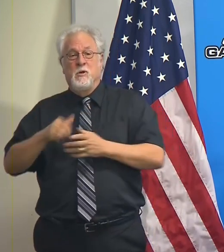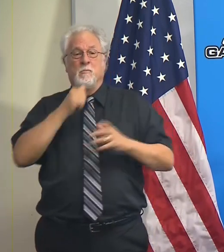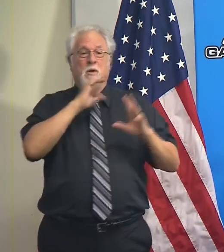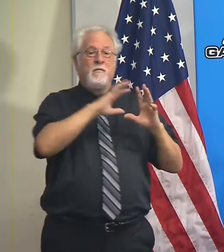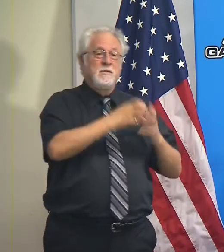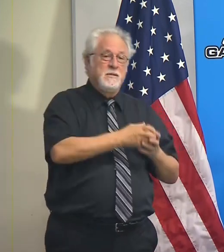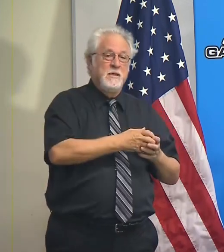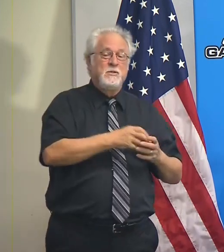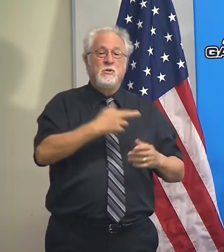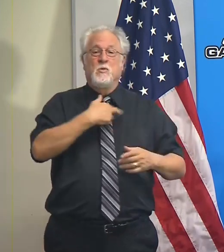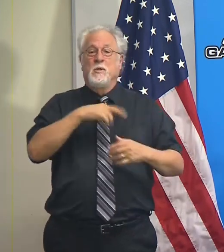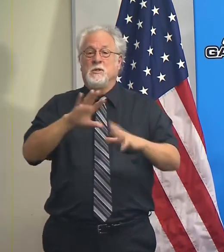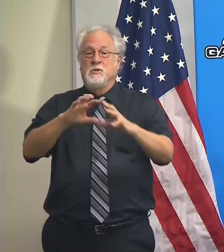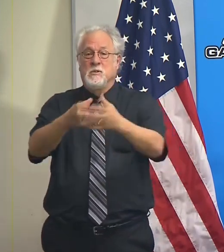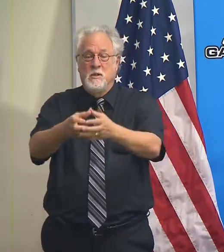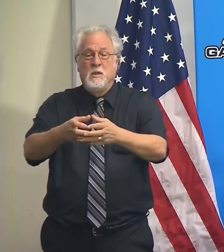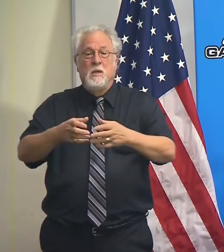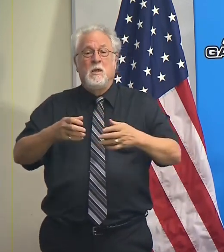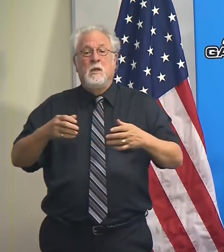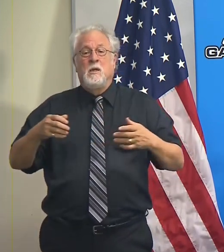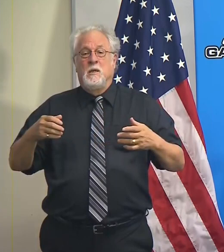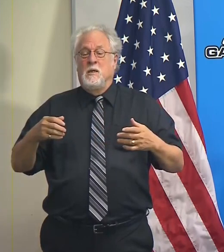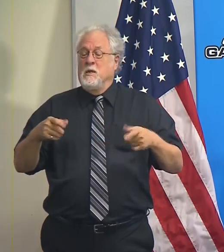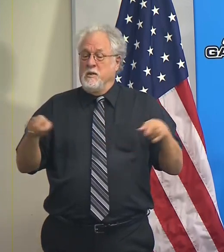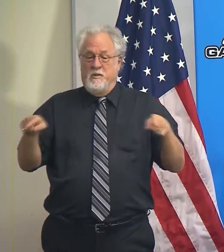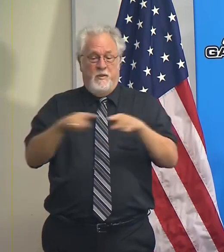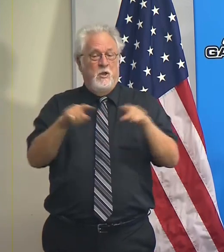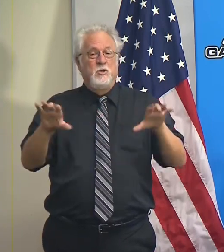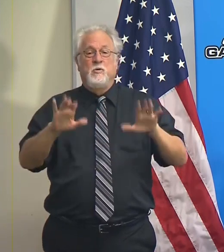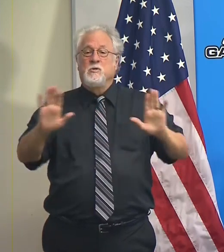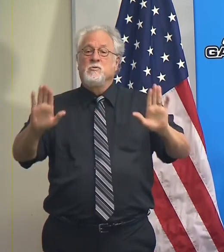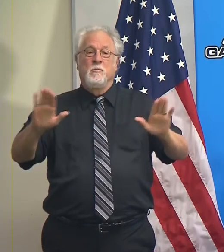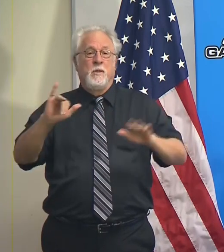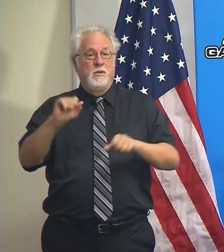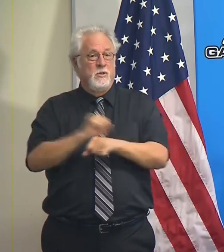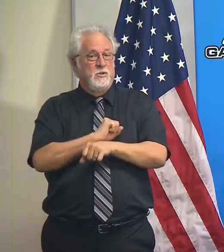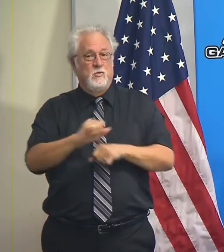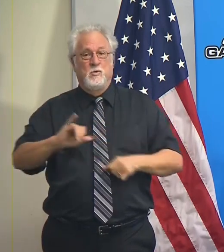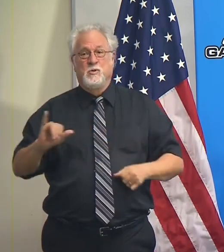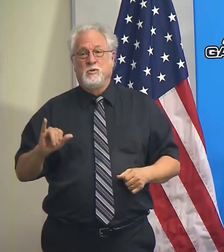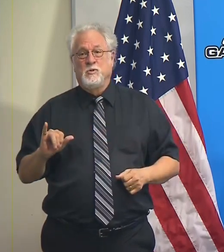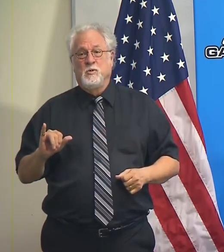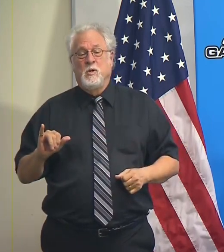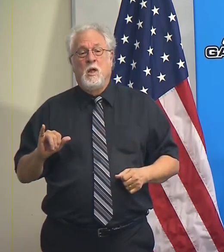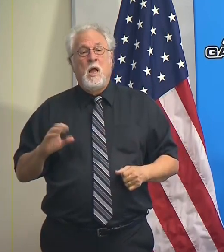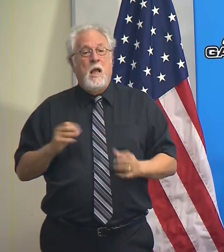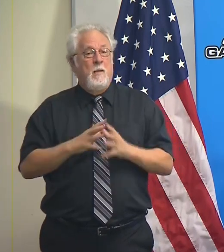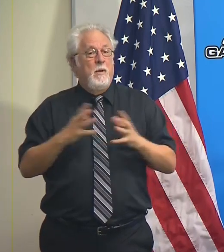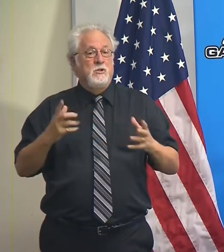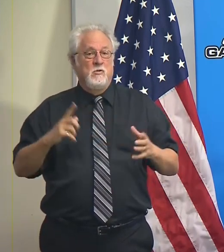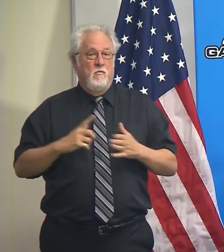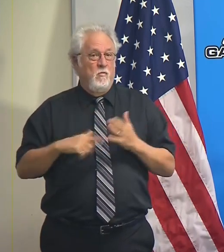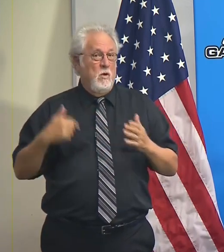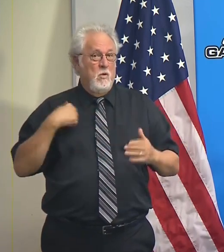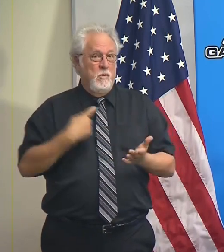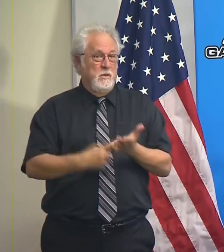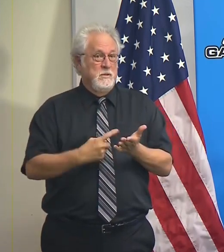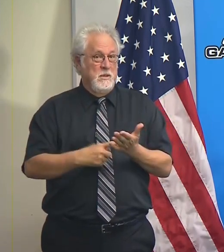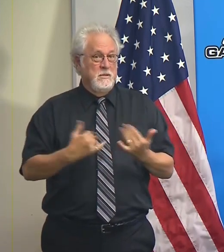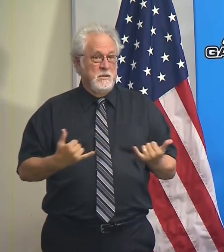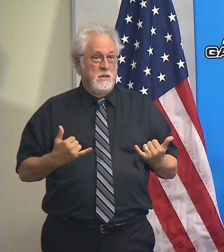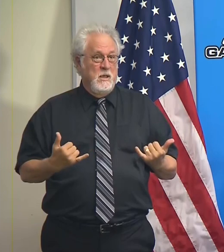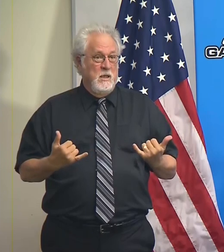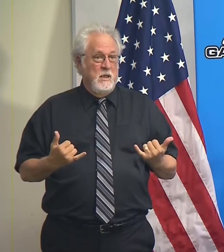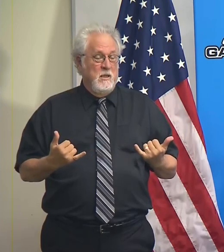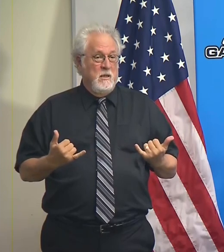the faith community to step up, because they're doing just tremendous work as well. And then much of what we've been talking about today with